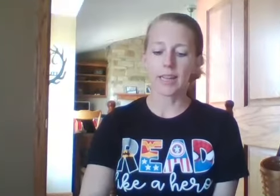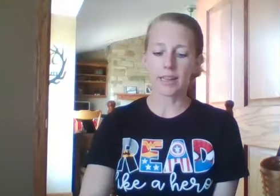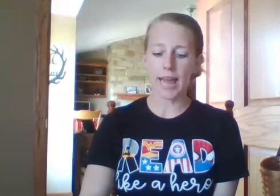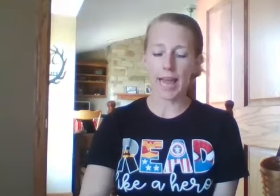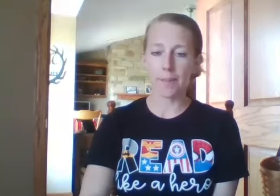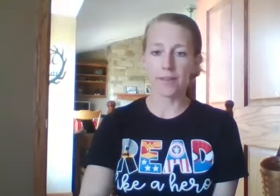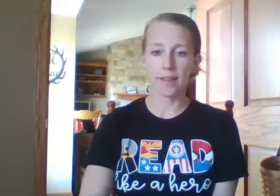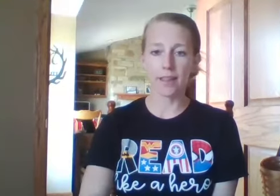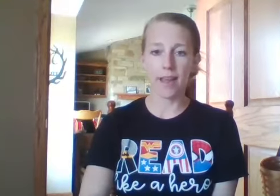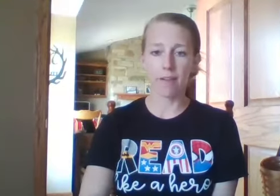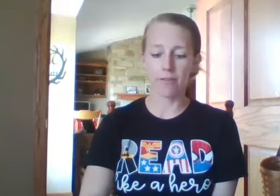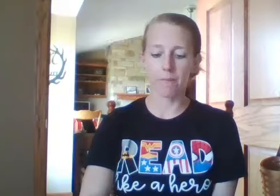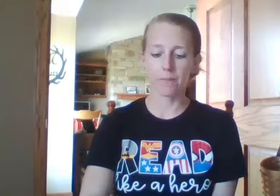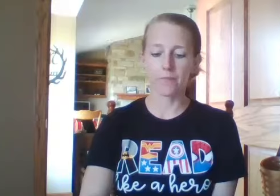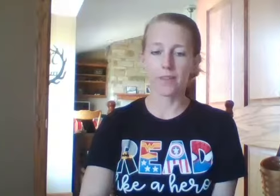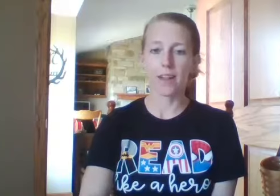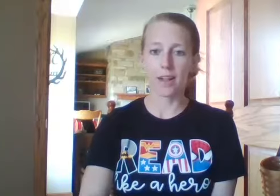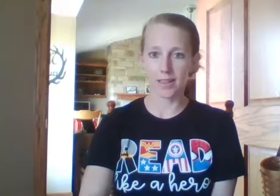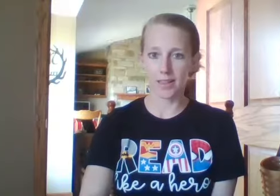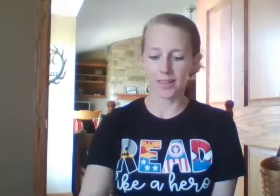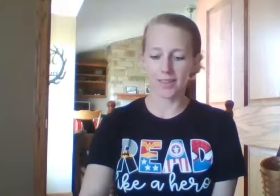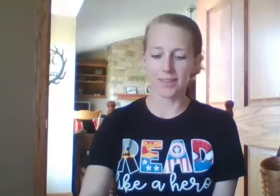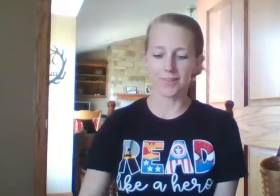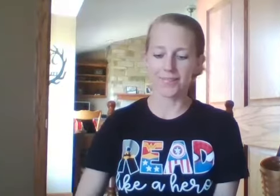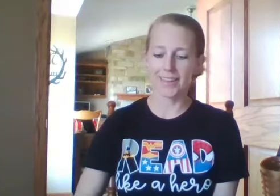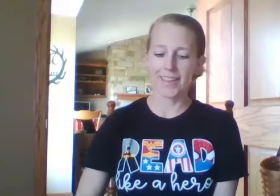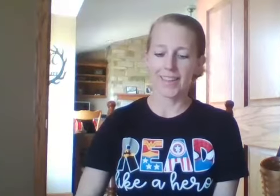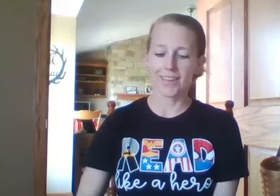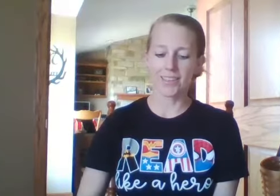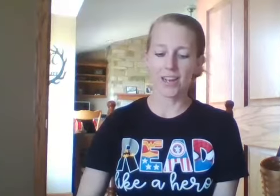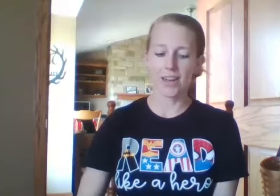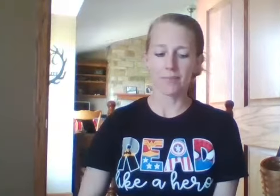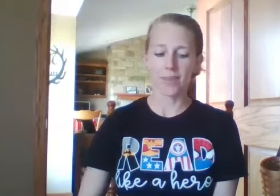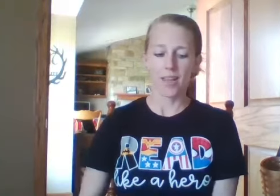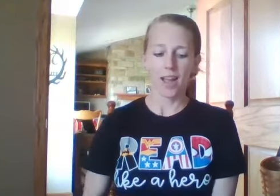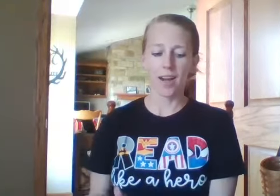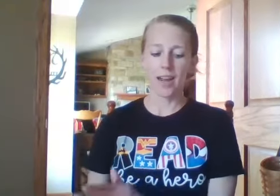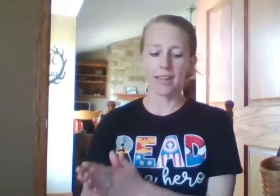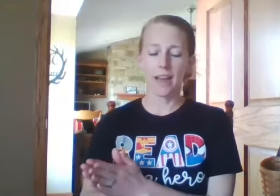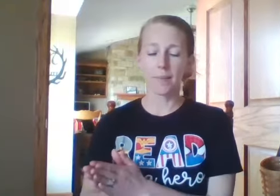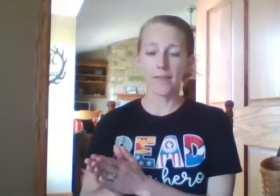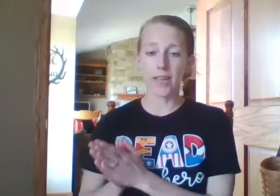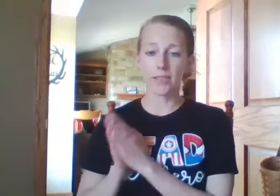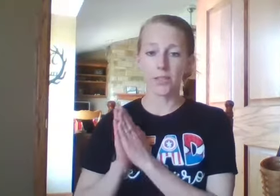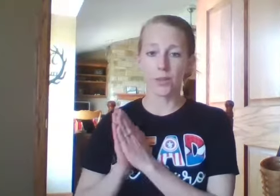Clam, cliff. Coal. Good job. All right. I'm going to